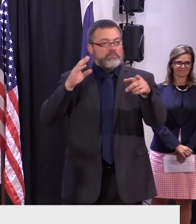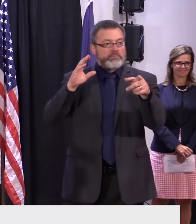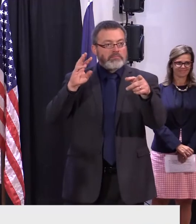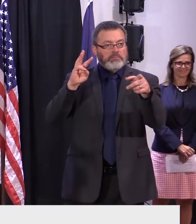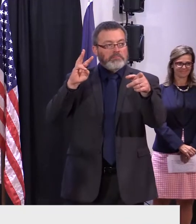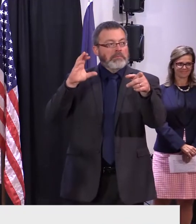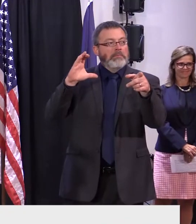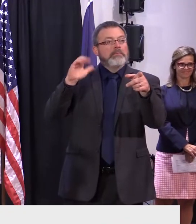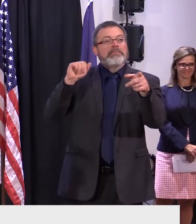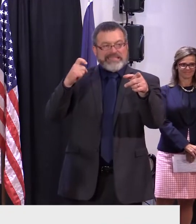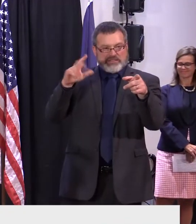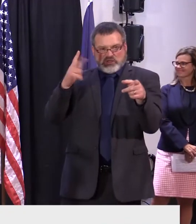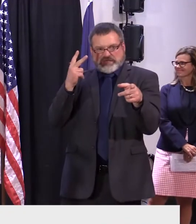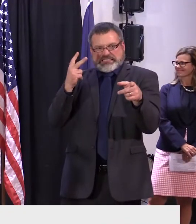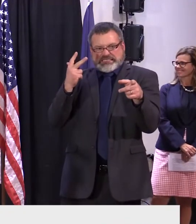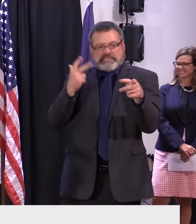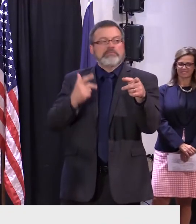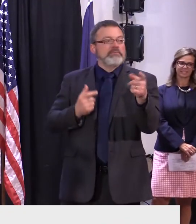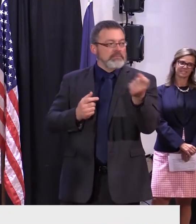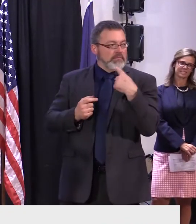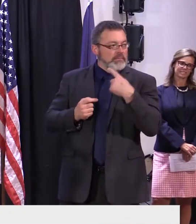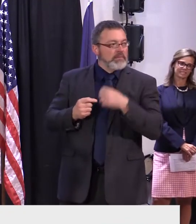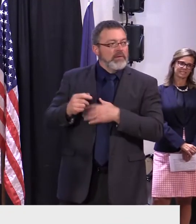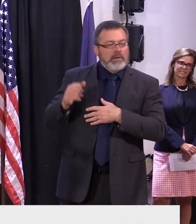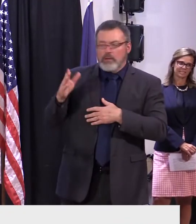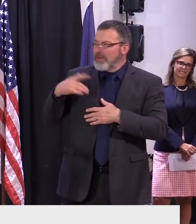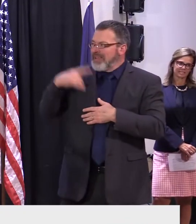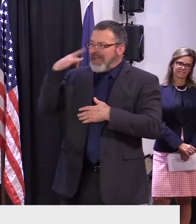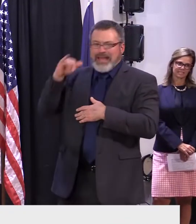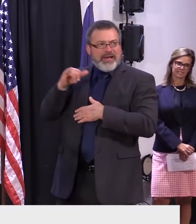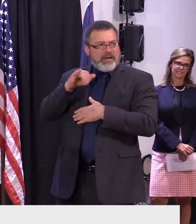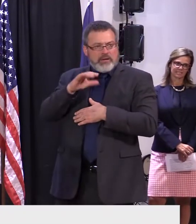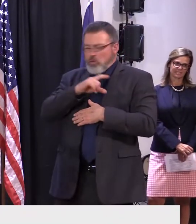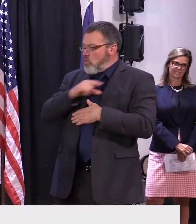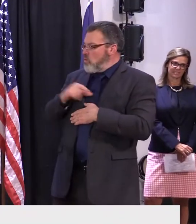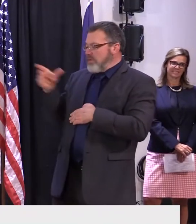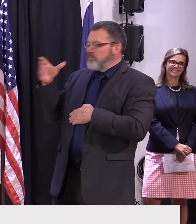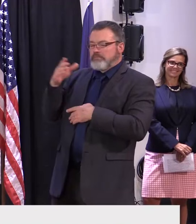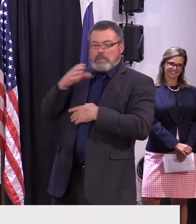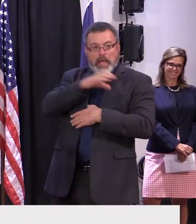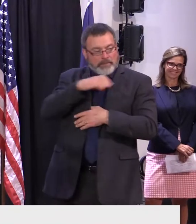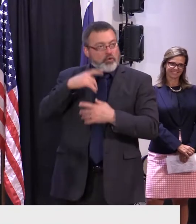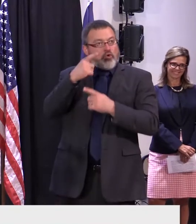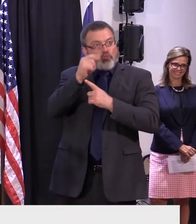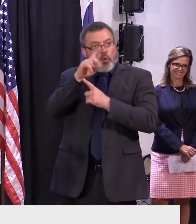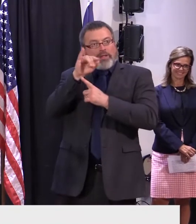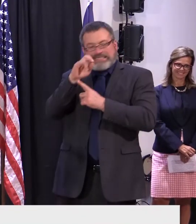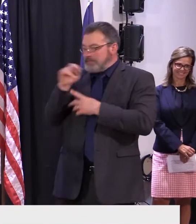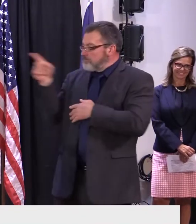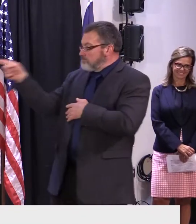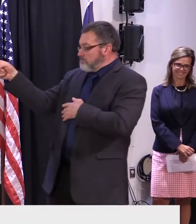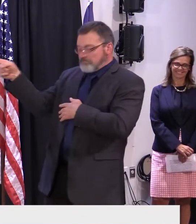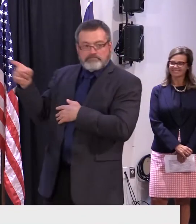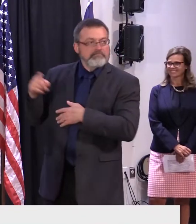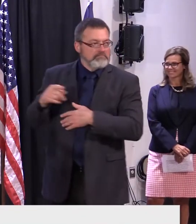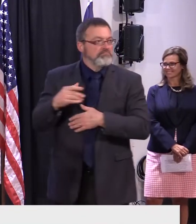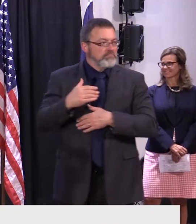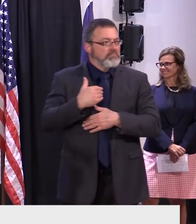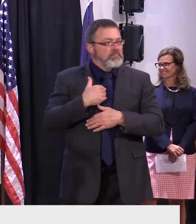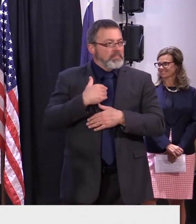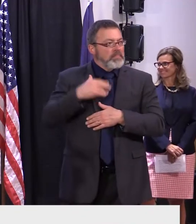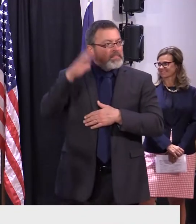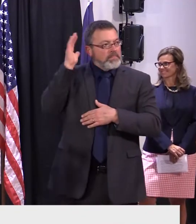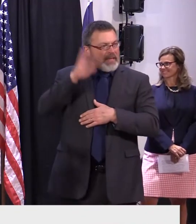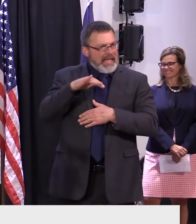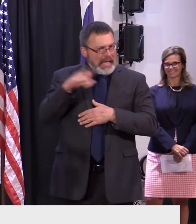As Commissioner Goldstein just mentioned that we're also competing with New York, they also had a presence at the show too.